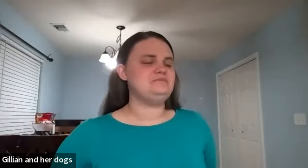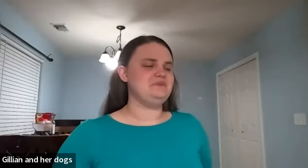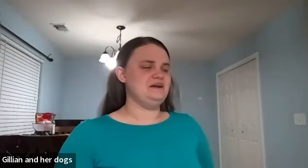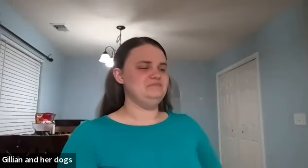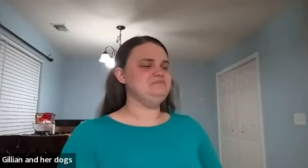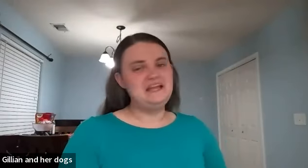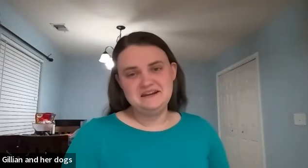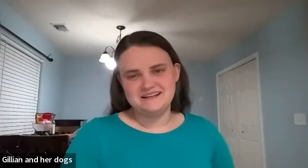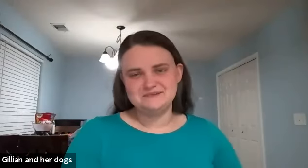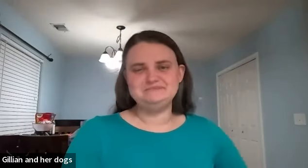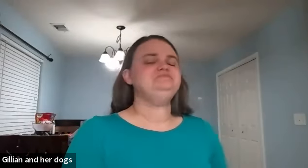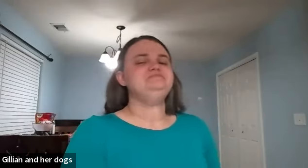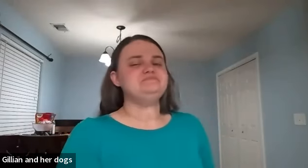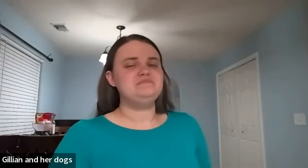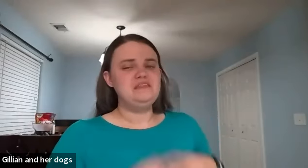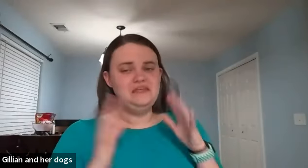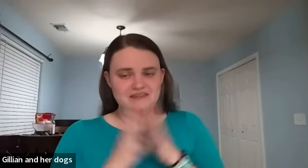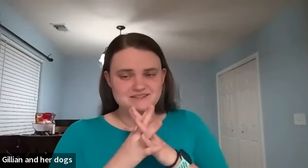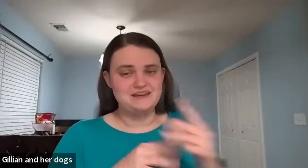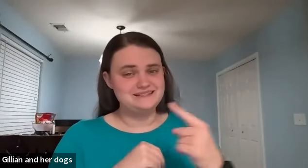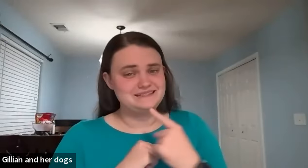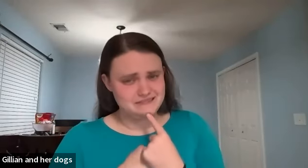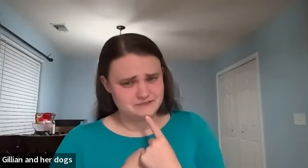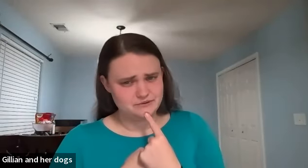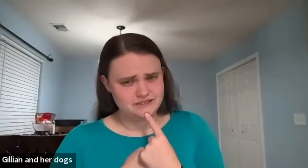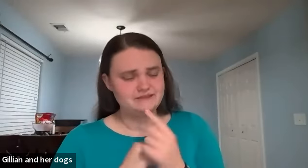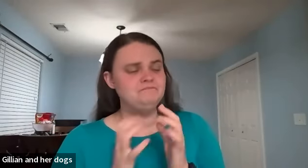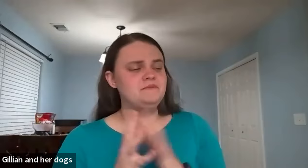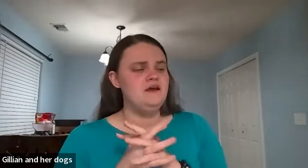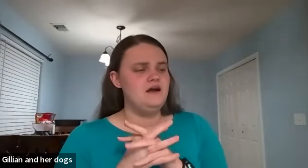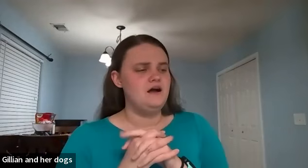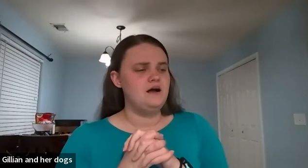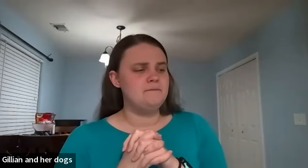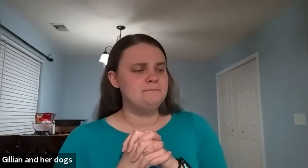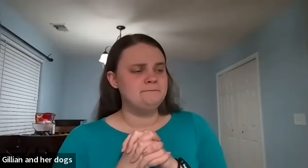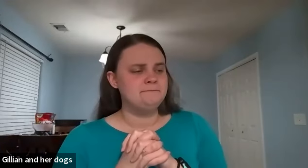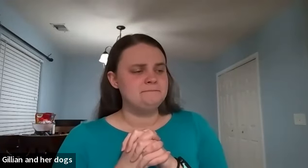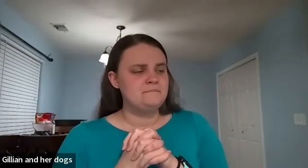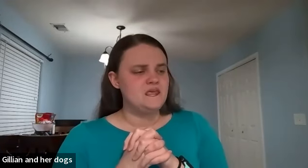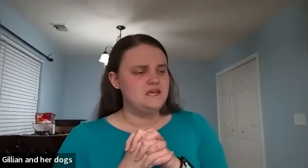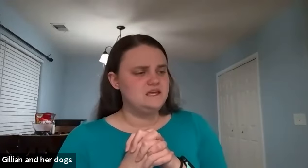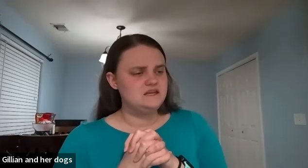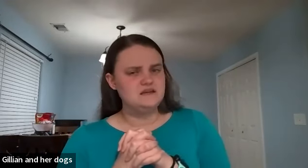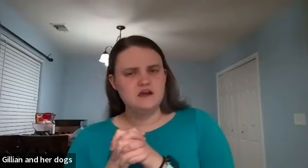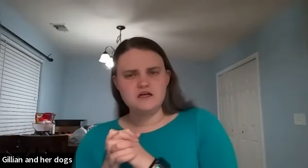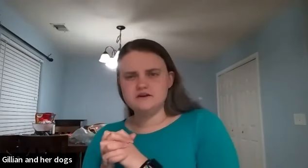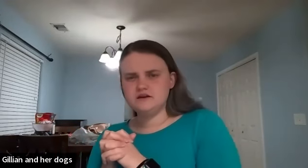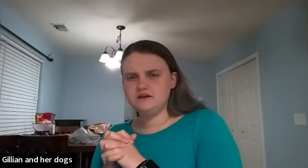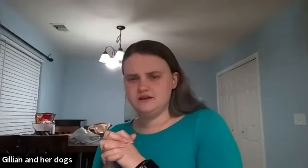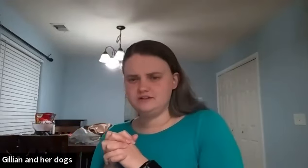but um anyways yes so that is disappointed um any other character